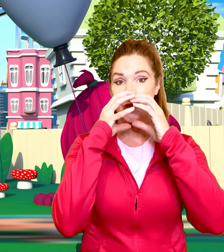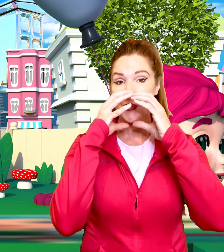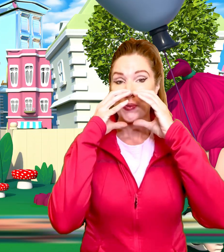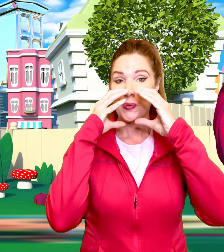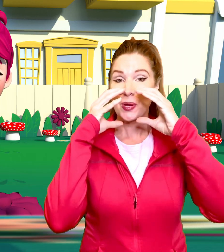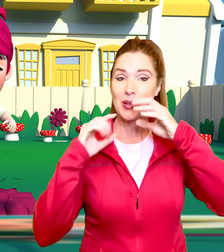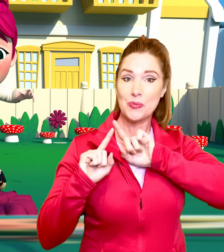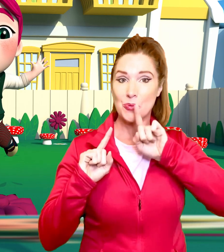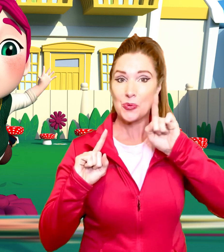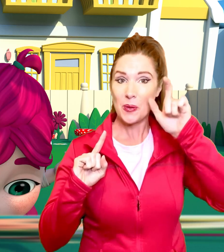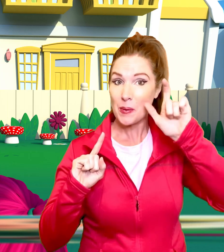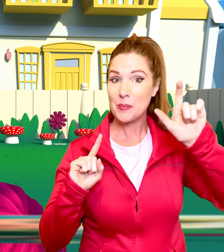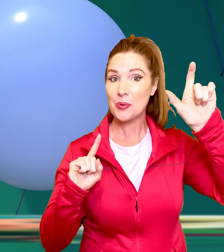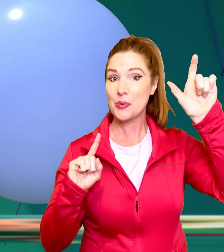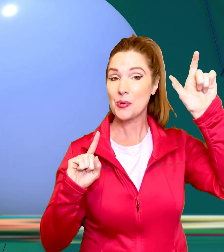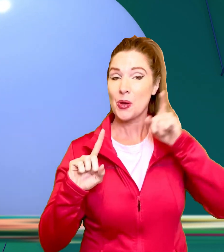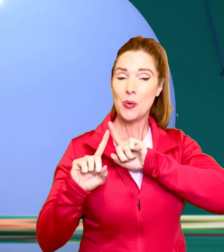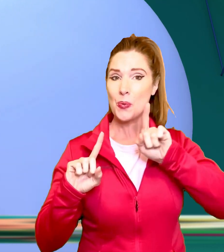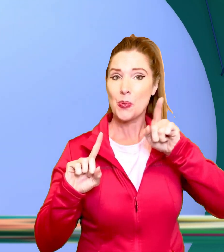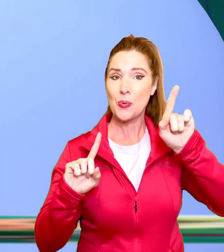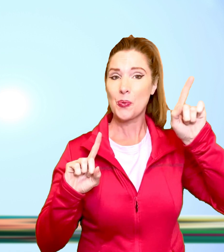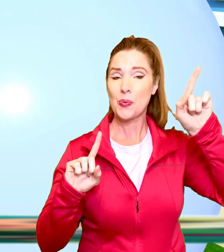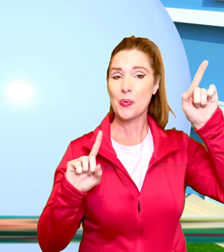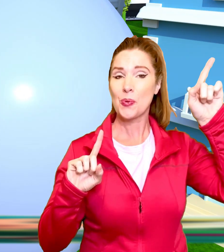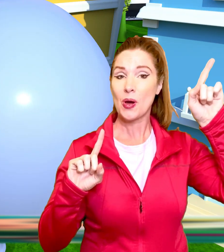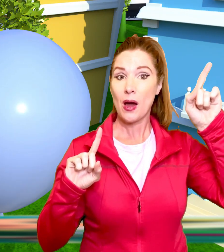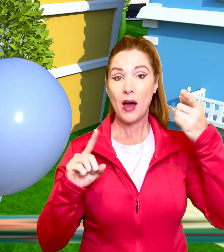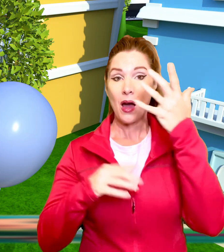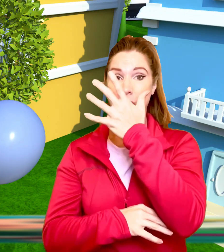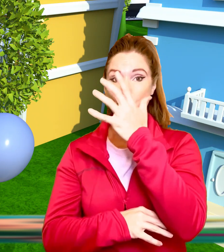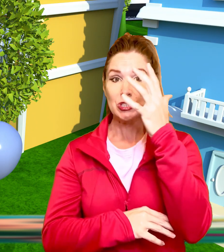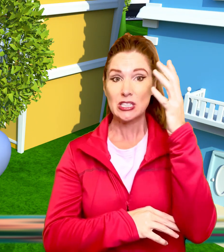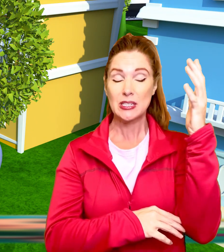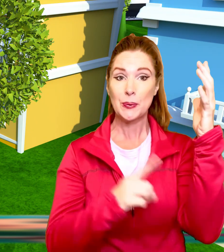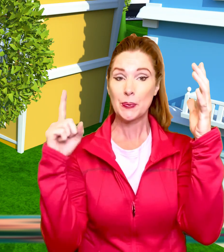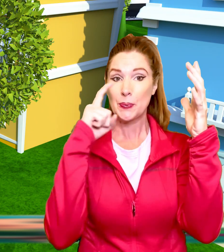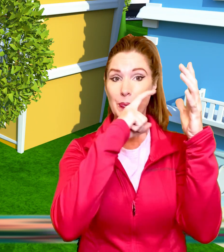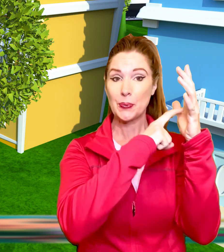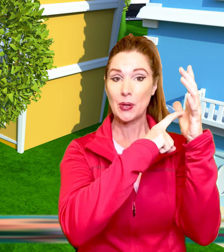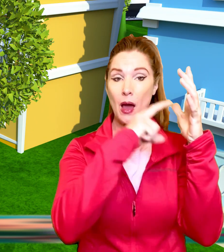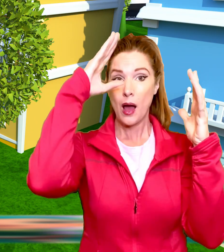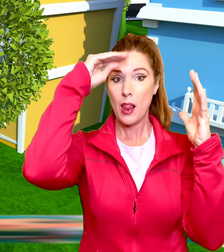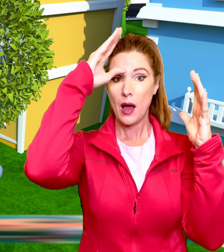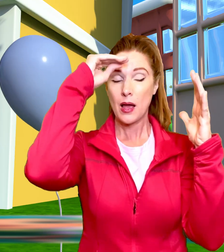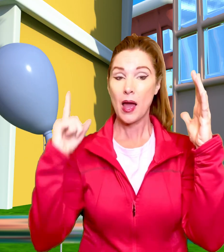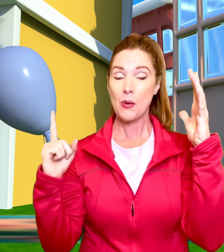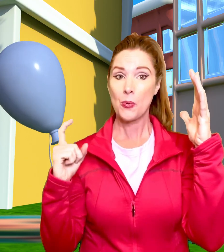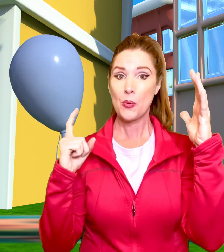Little Balloon It flew to the moon And landed right on the tree Along